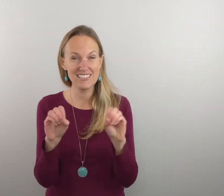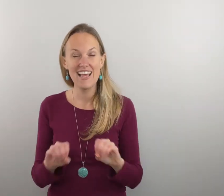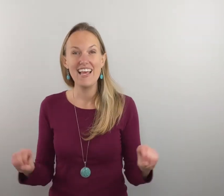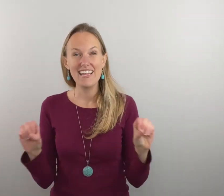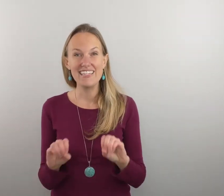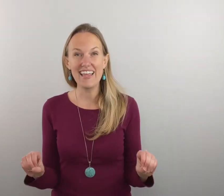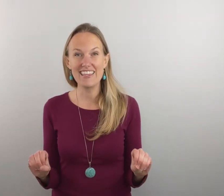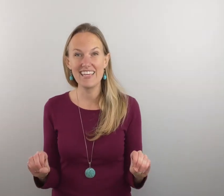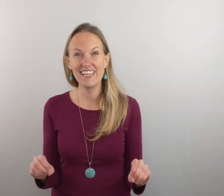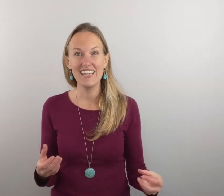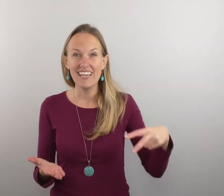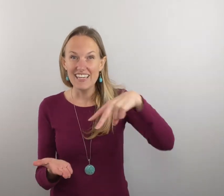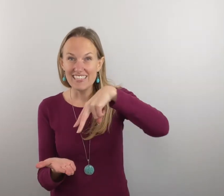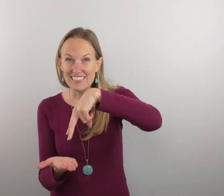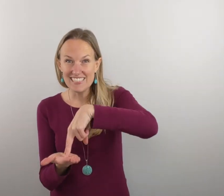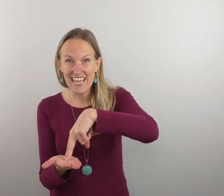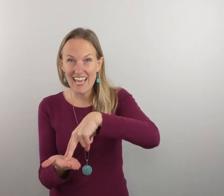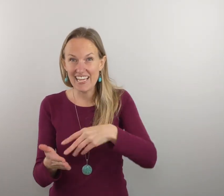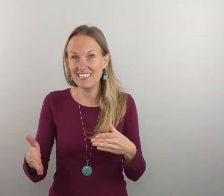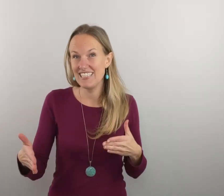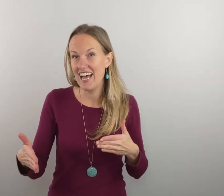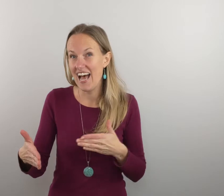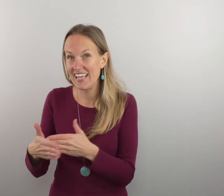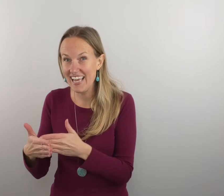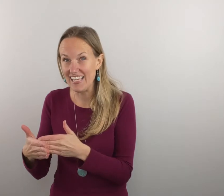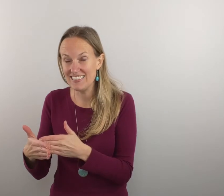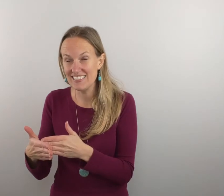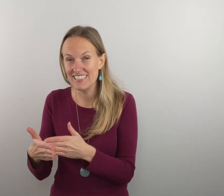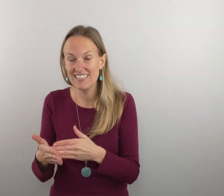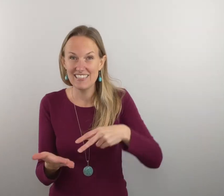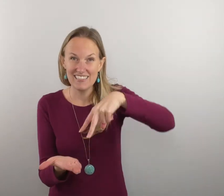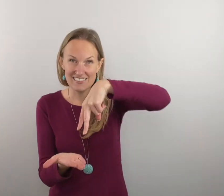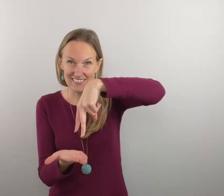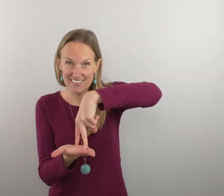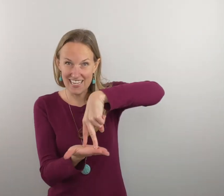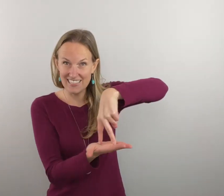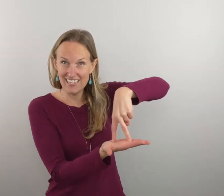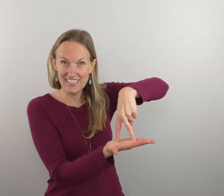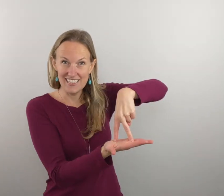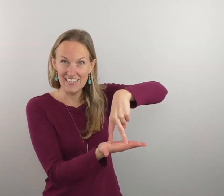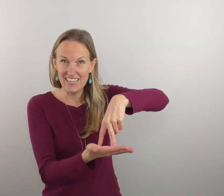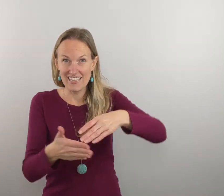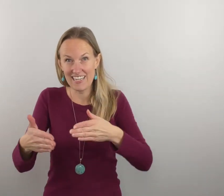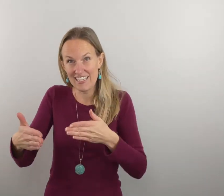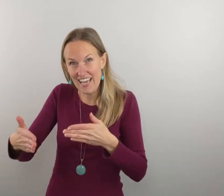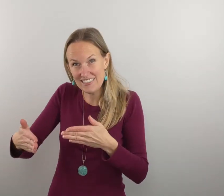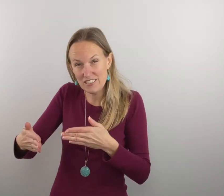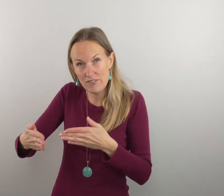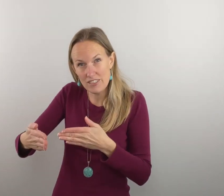nothing can stand against so standing and then against you have your non